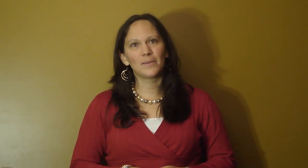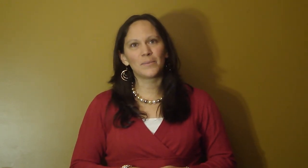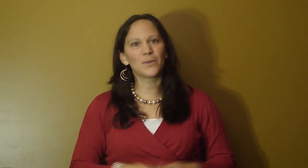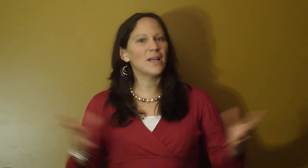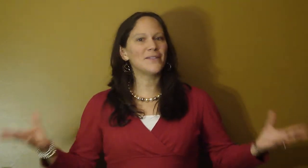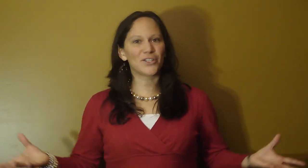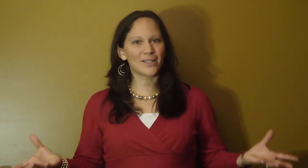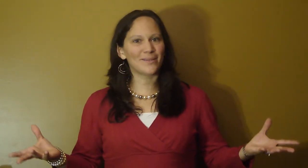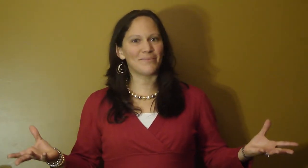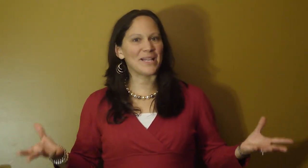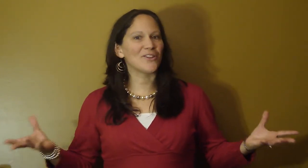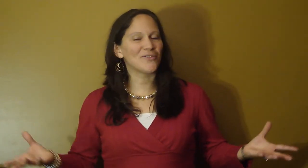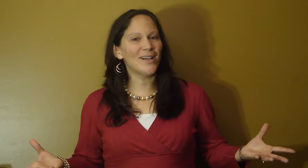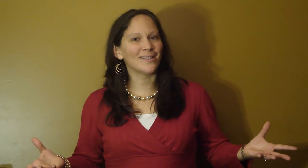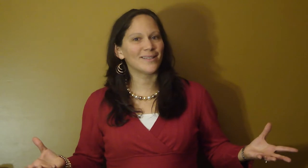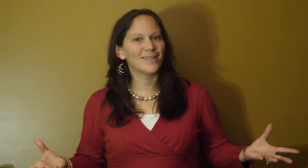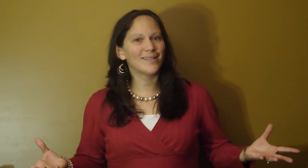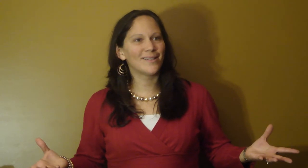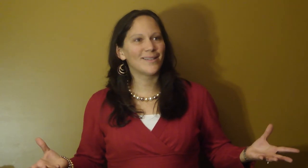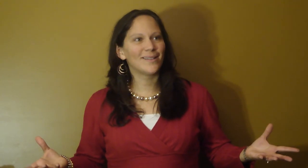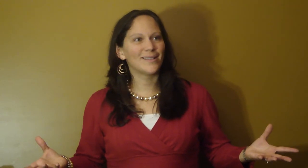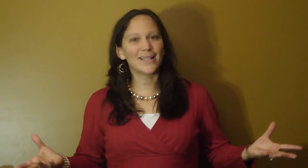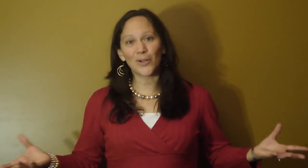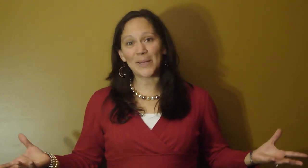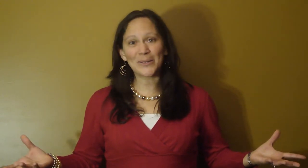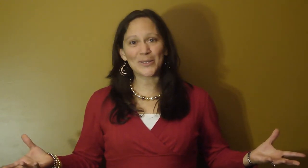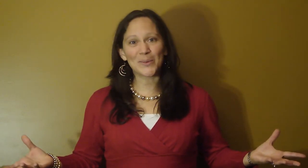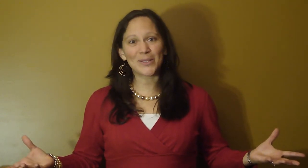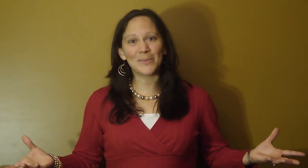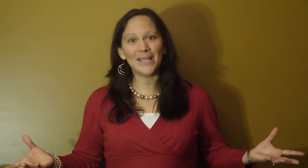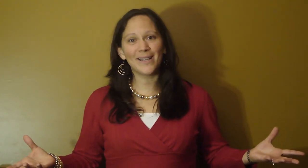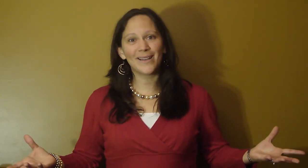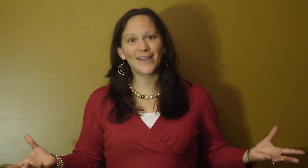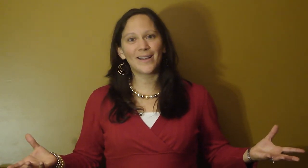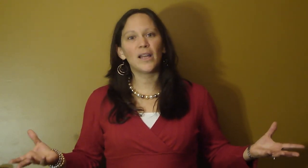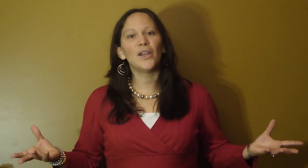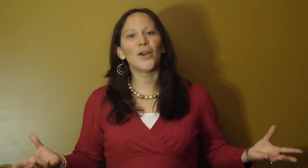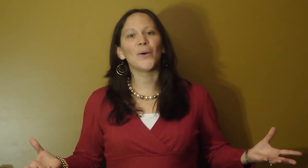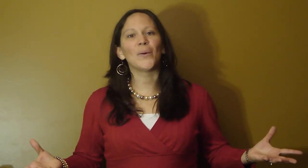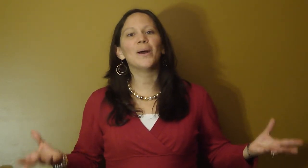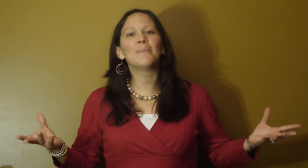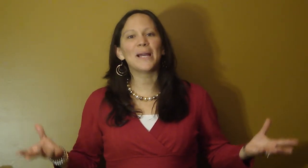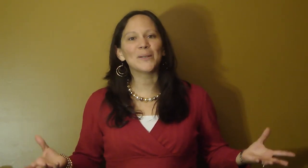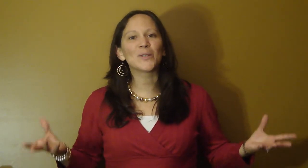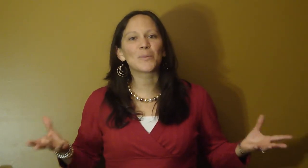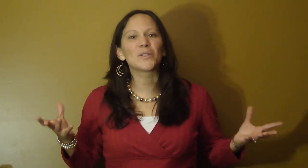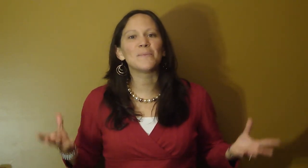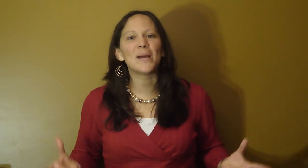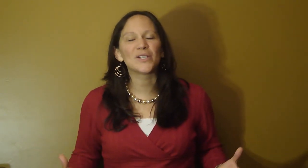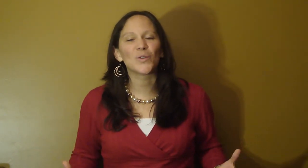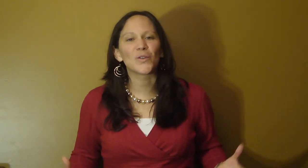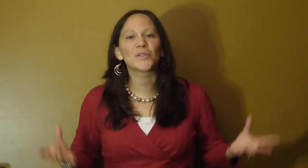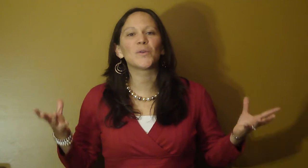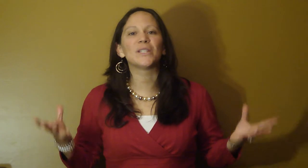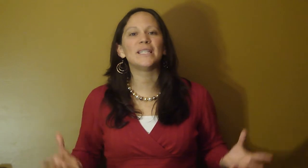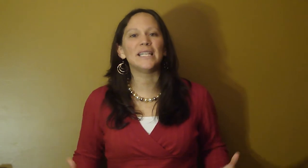So love is just being their friend. Is that all parents are supposed to be? No. Parents are supposed to mentor. They're supposed to teach.